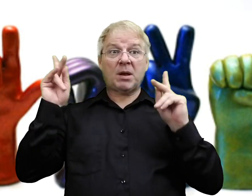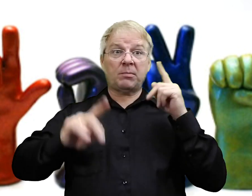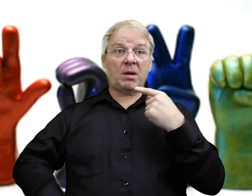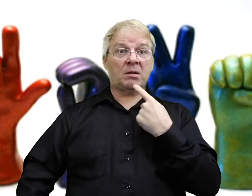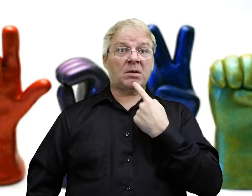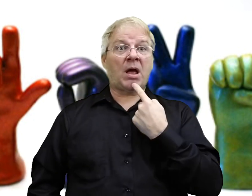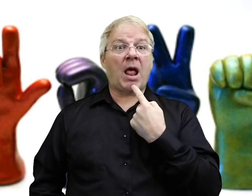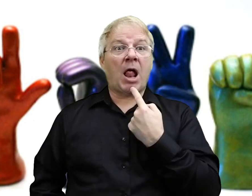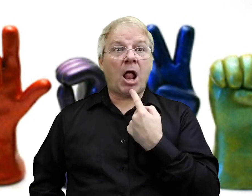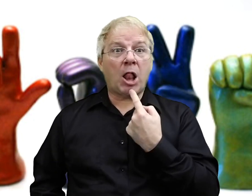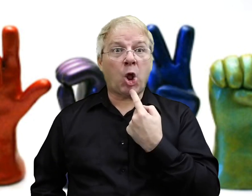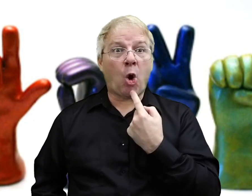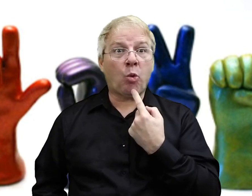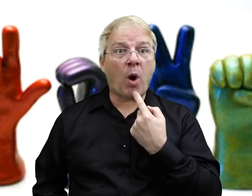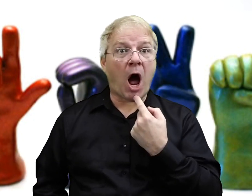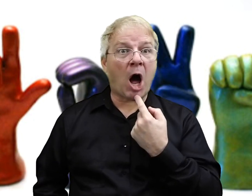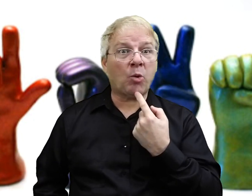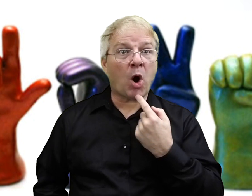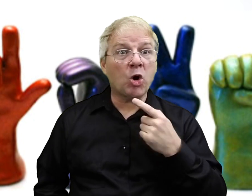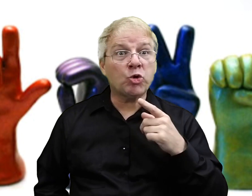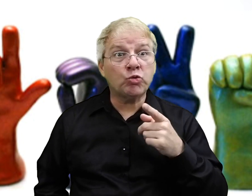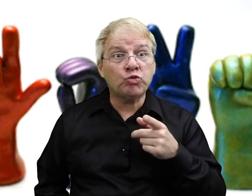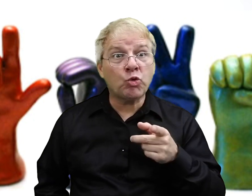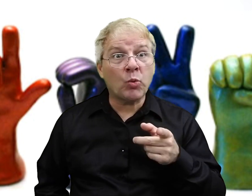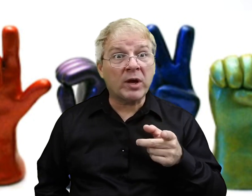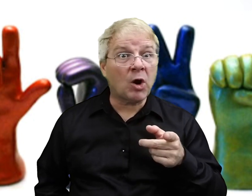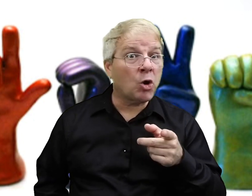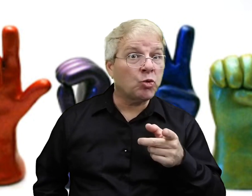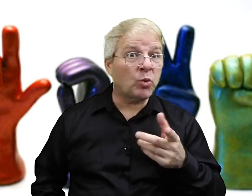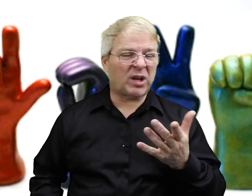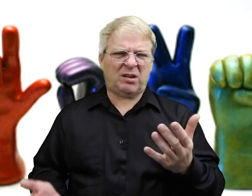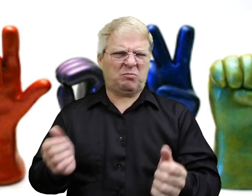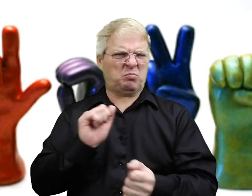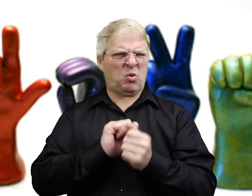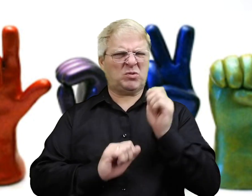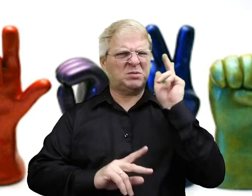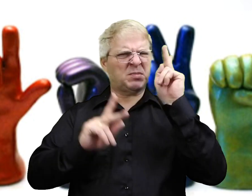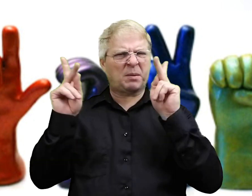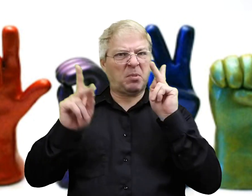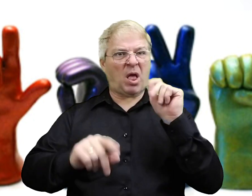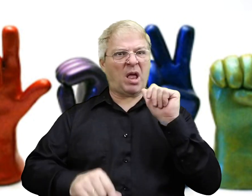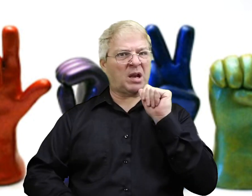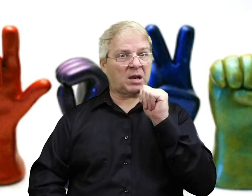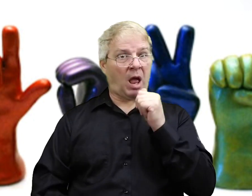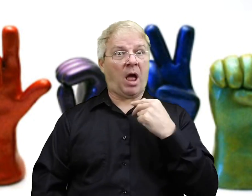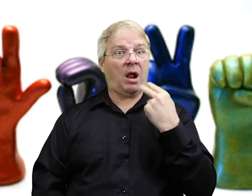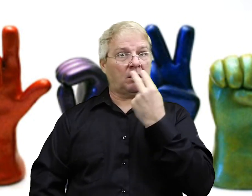And many people don't pronunciate clearly.